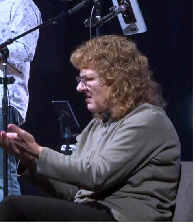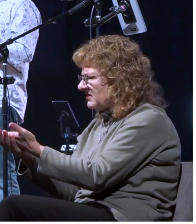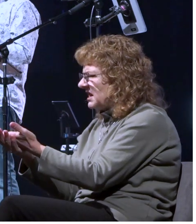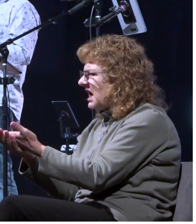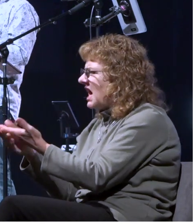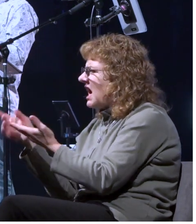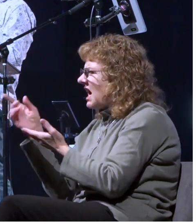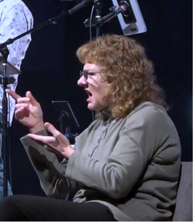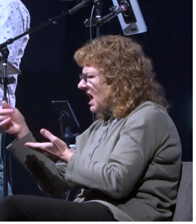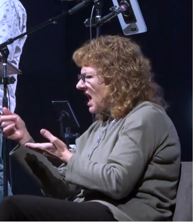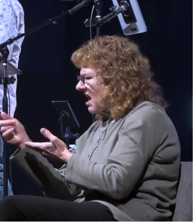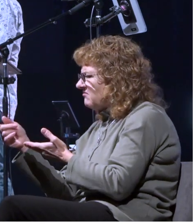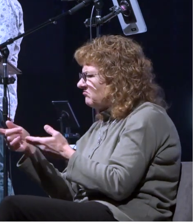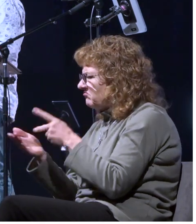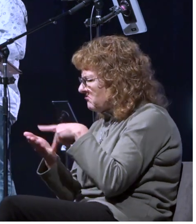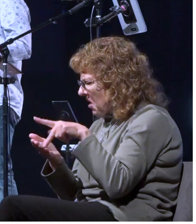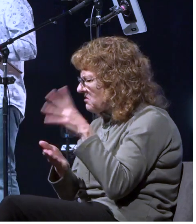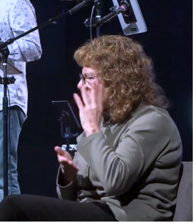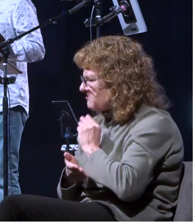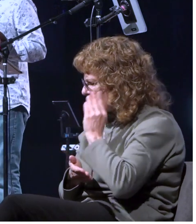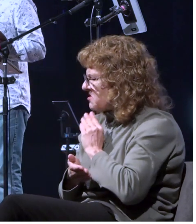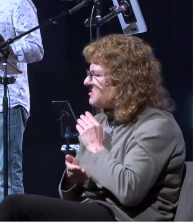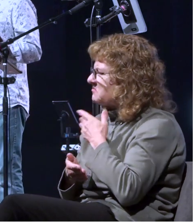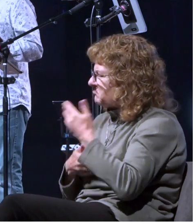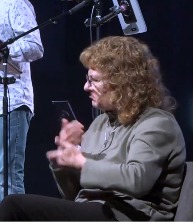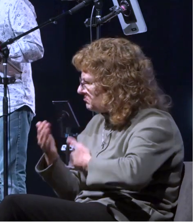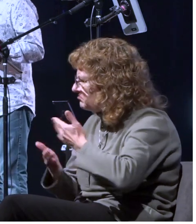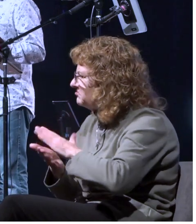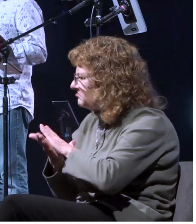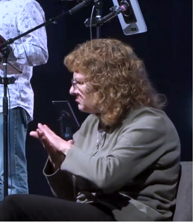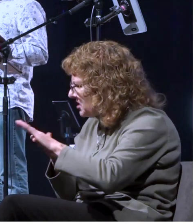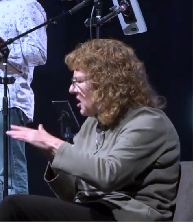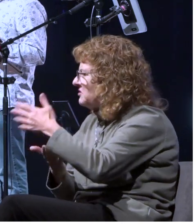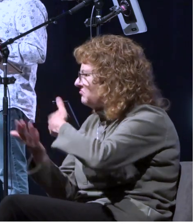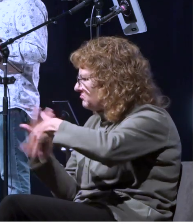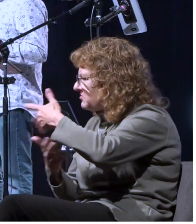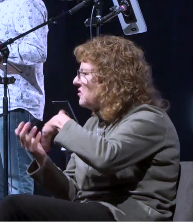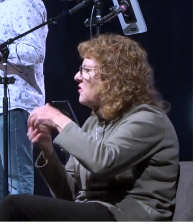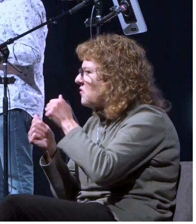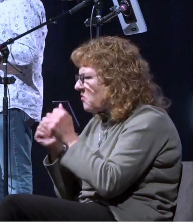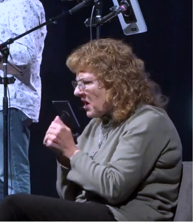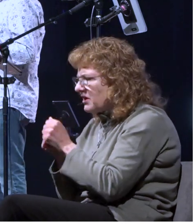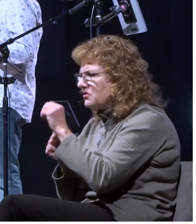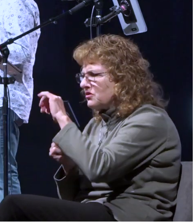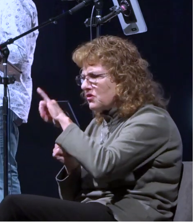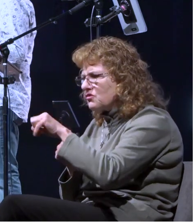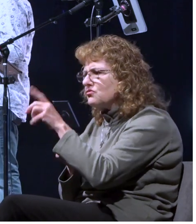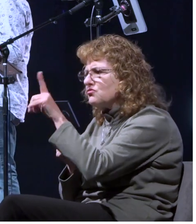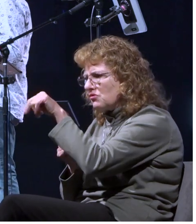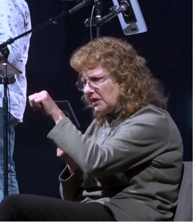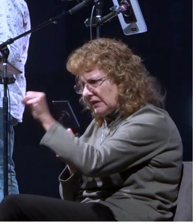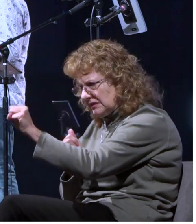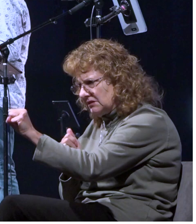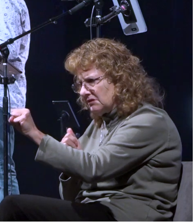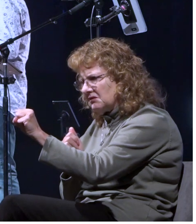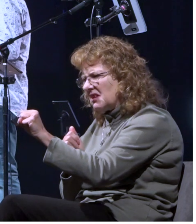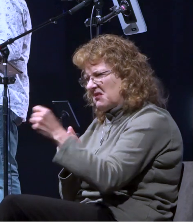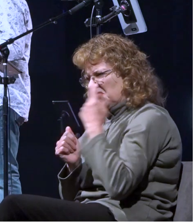kindly and he gave him liberty now this is a big because paul's a prisoner and julius is a roman